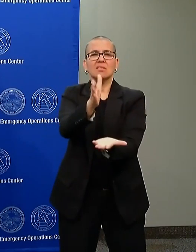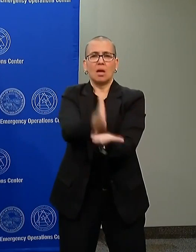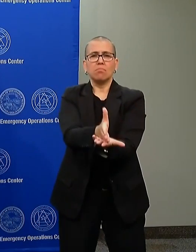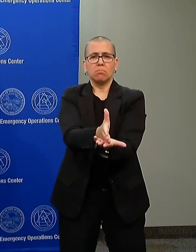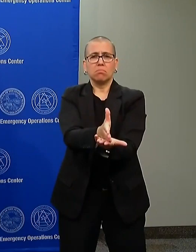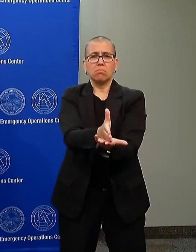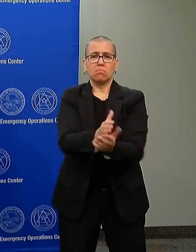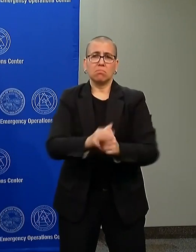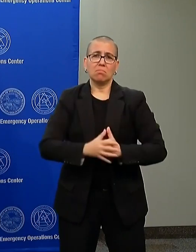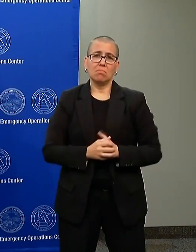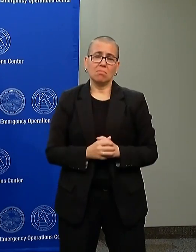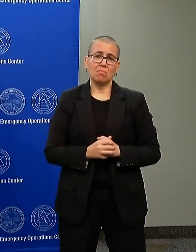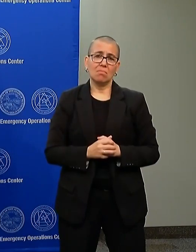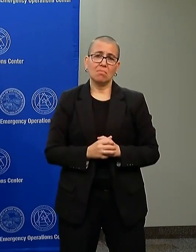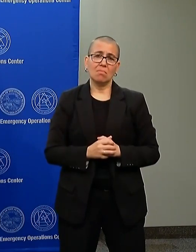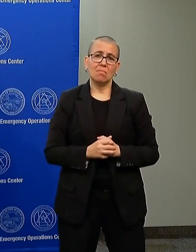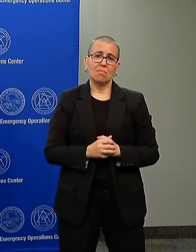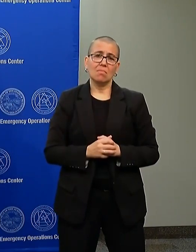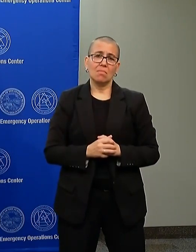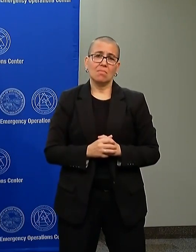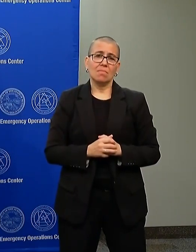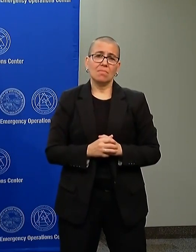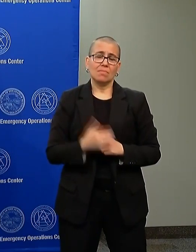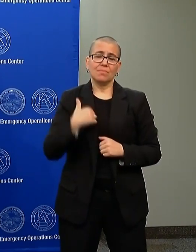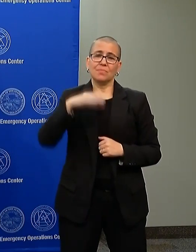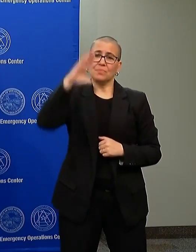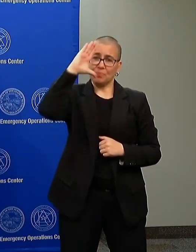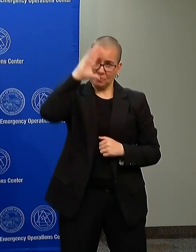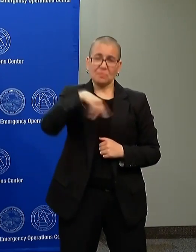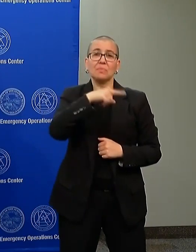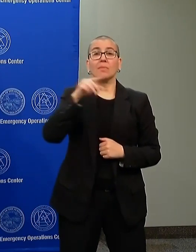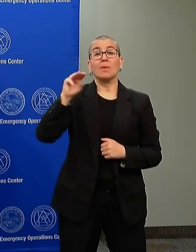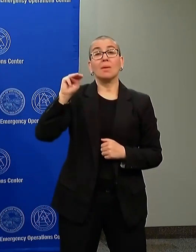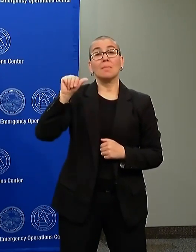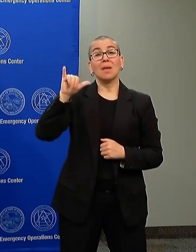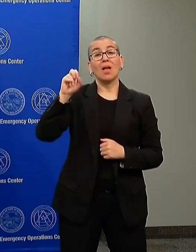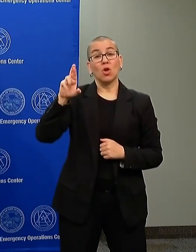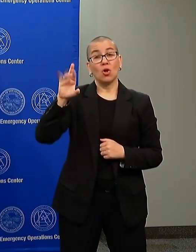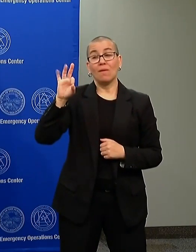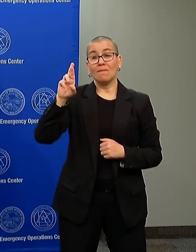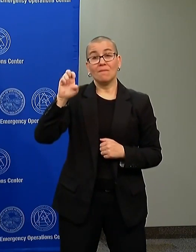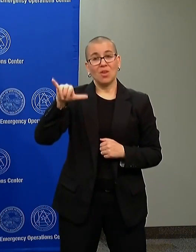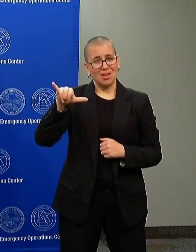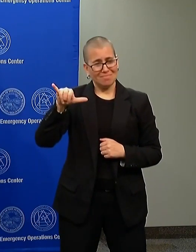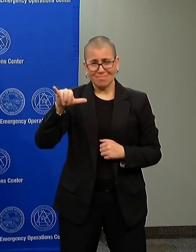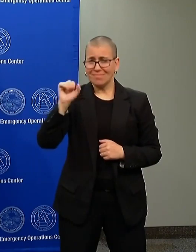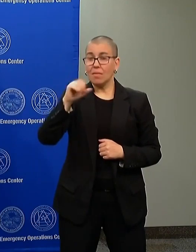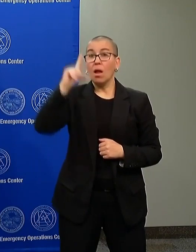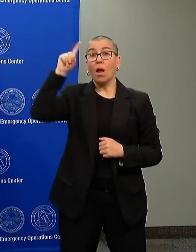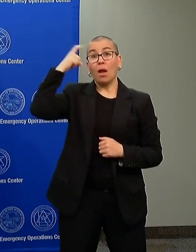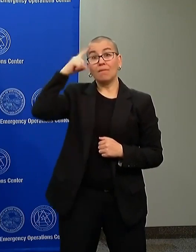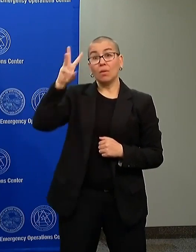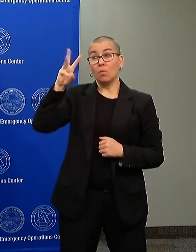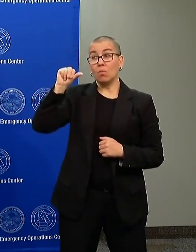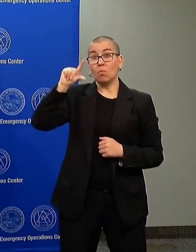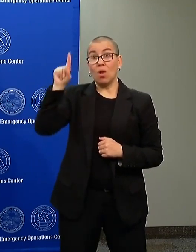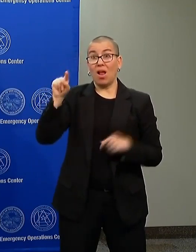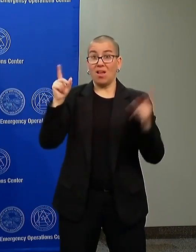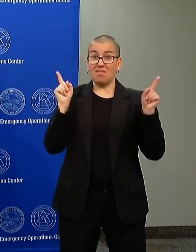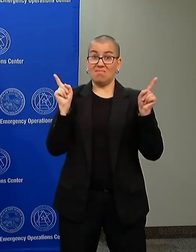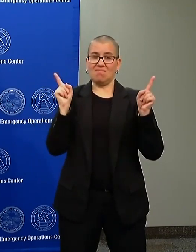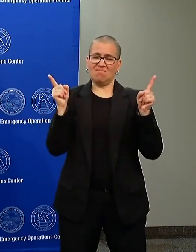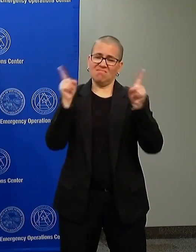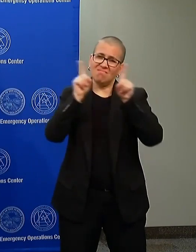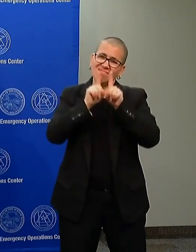I know the governor, I know Mayor Fry myself wholeheartedly support the right of people to